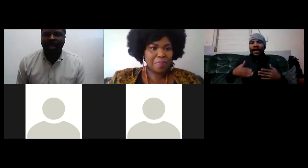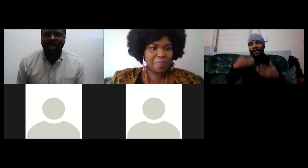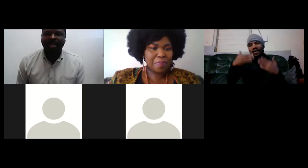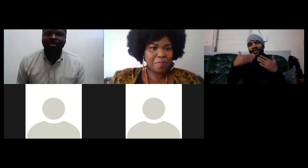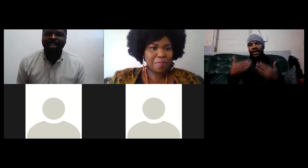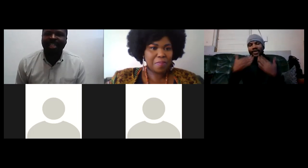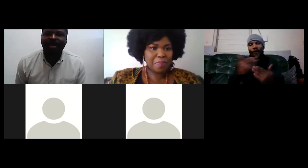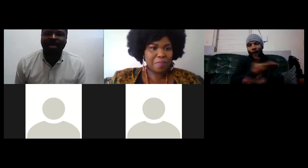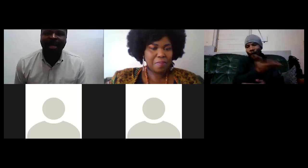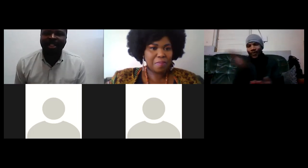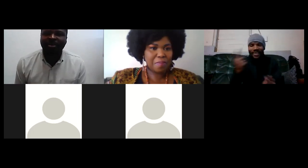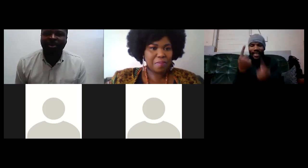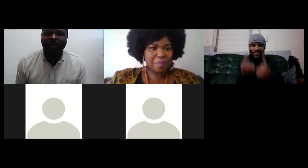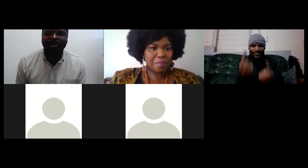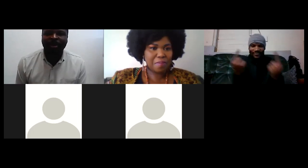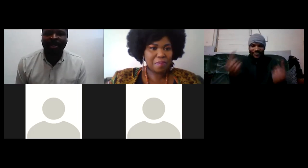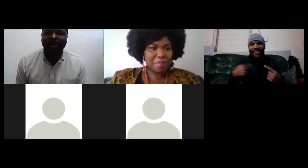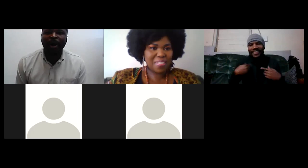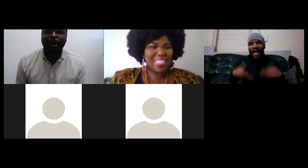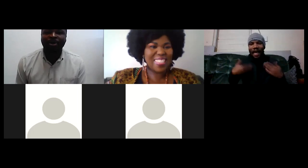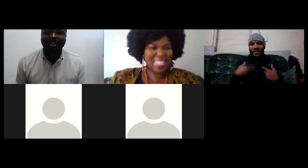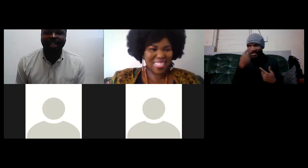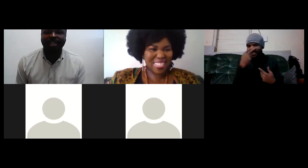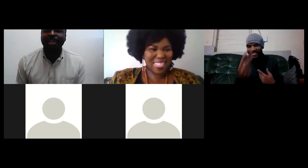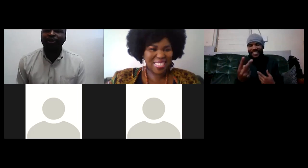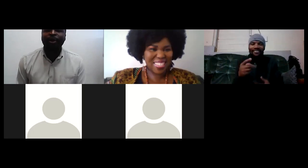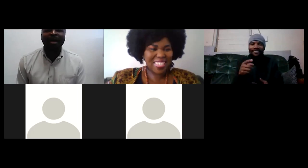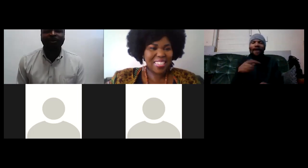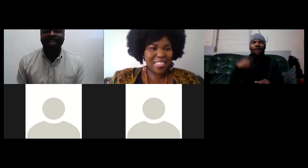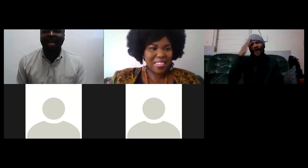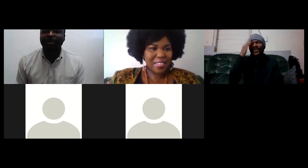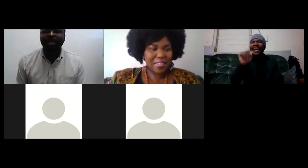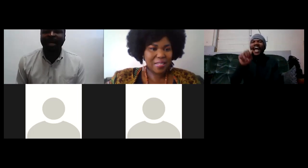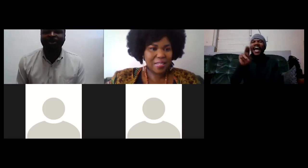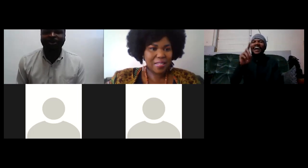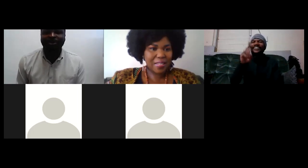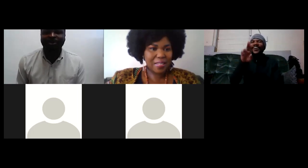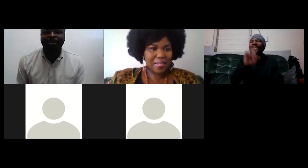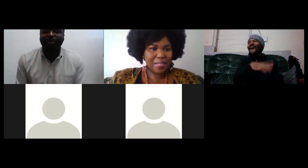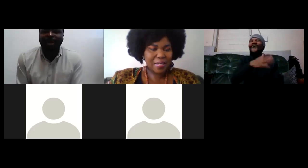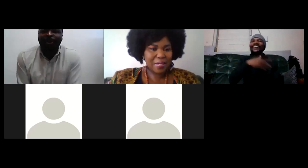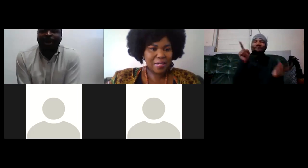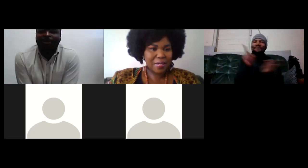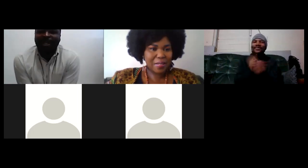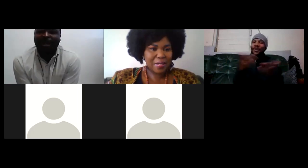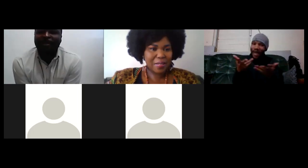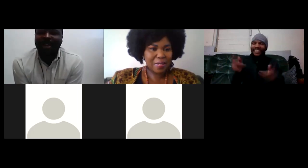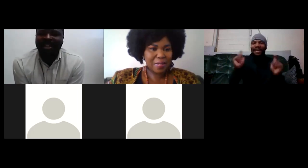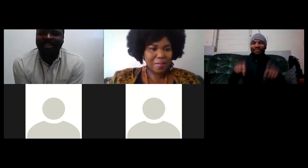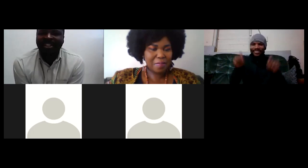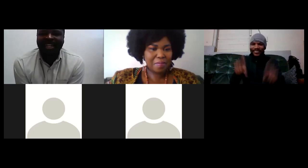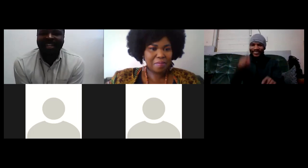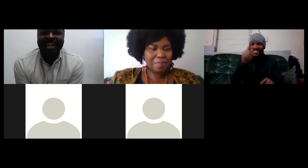uh that's my sign name that's how deaf people call me or use a sign so i'm really happy um to be to be part of the